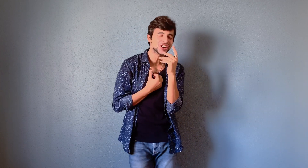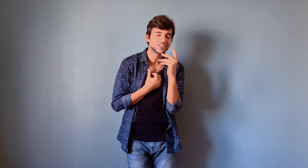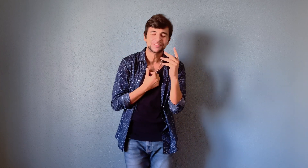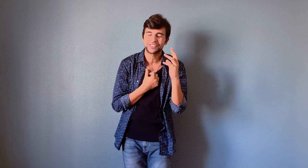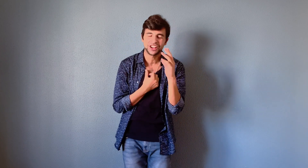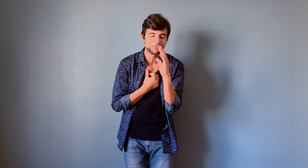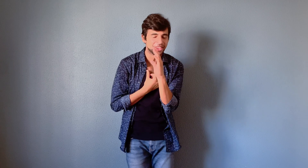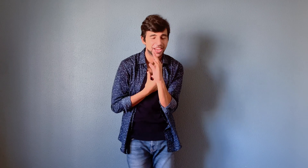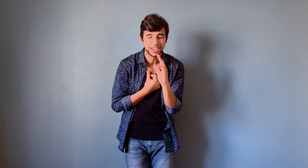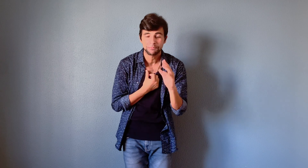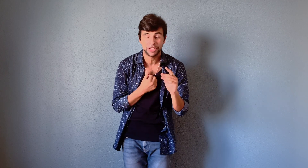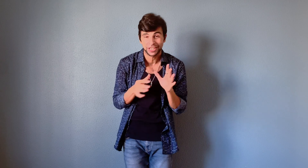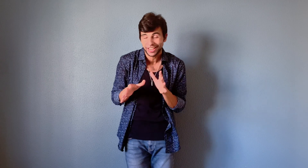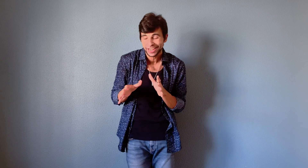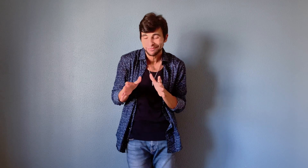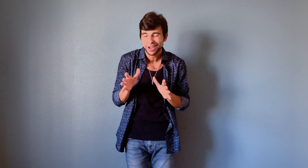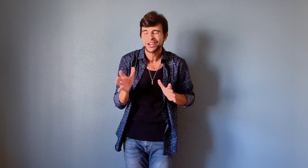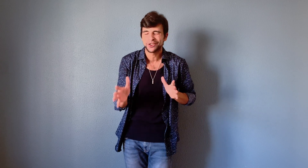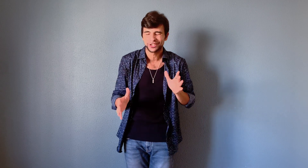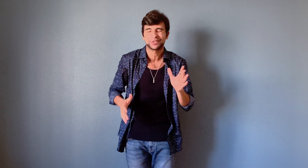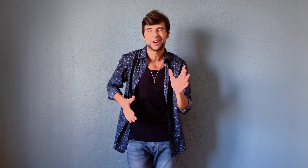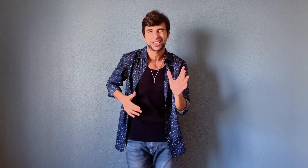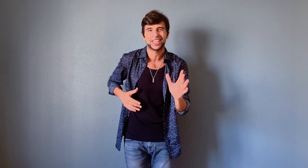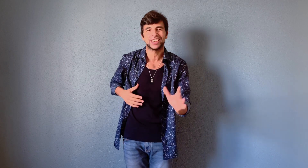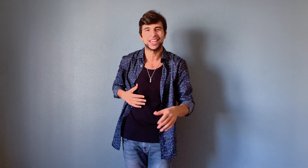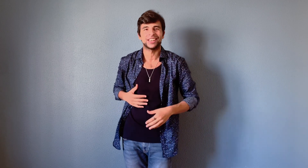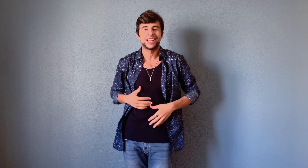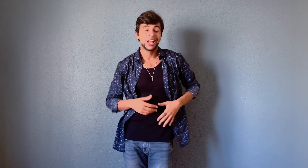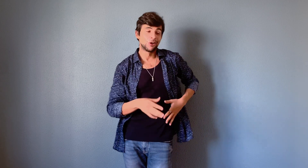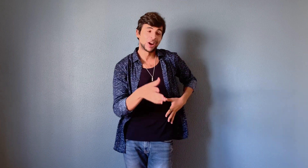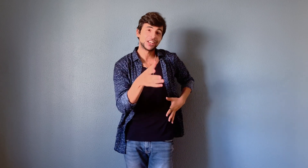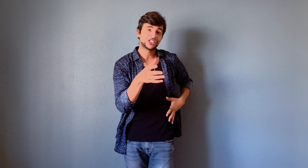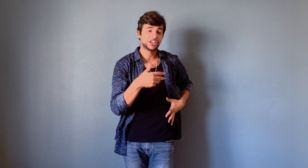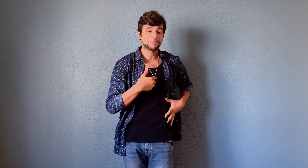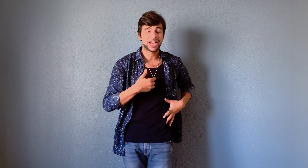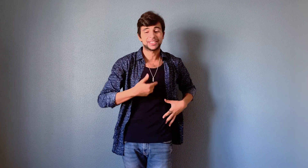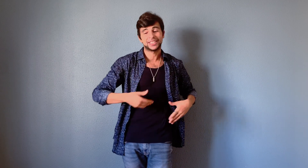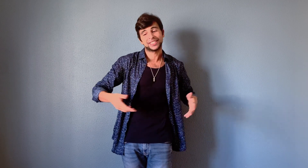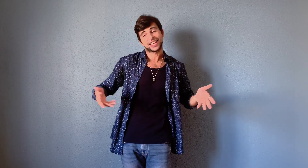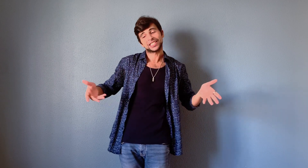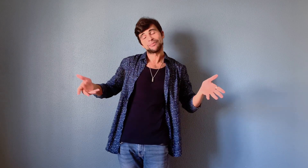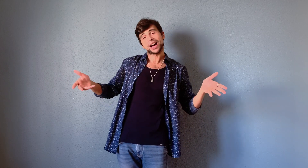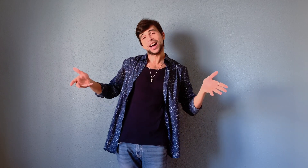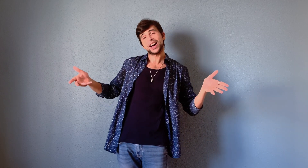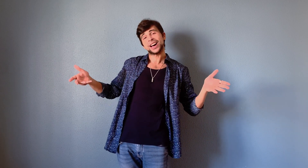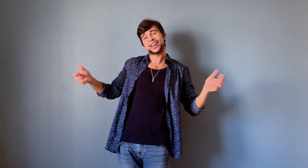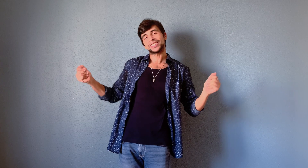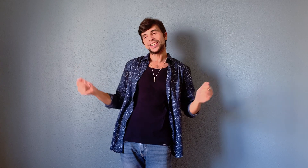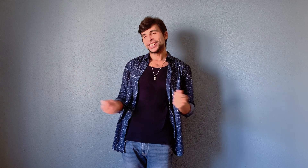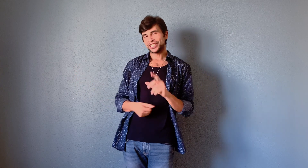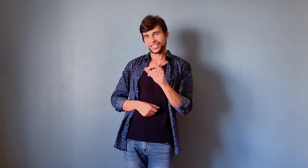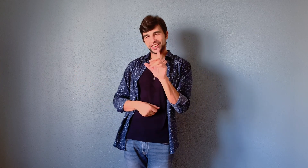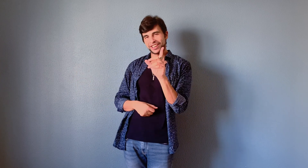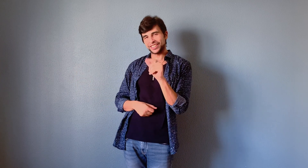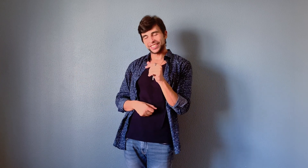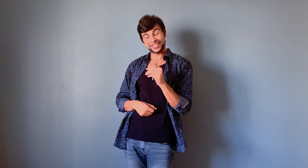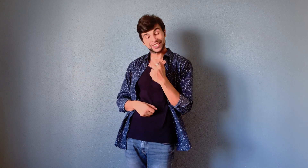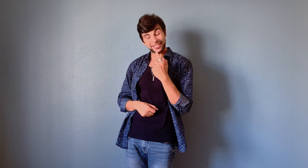from Ipanema Goes walking e, when she passes I smile, she doesn't see